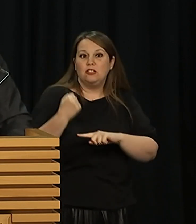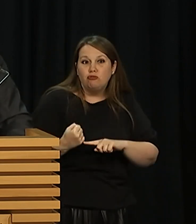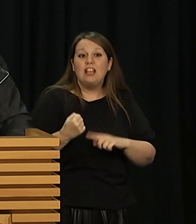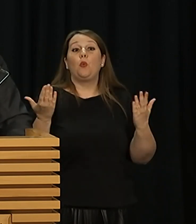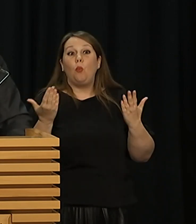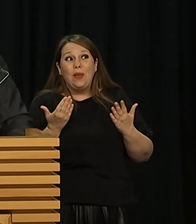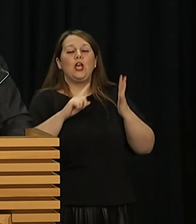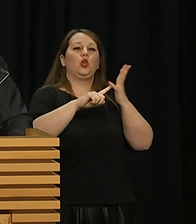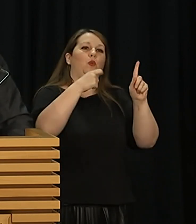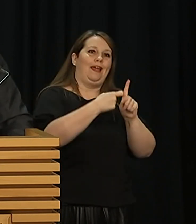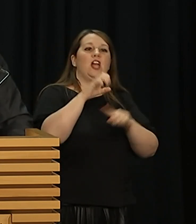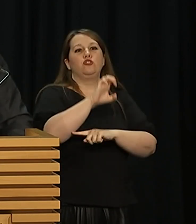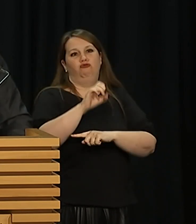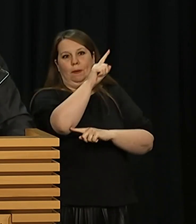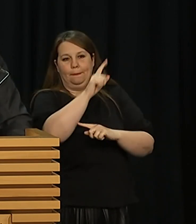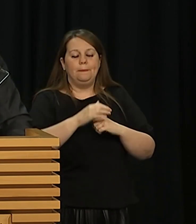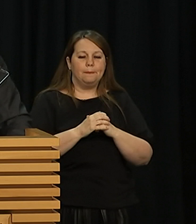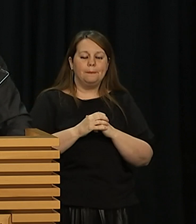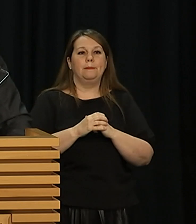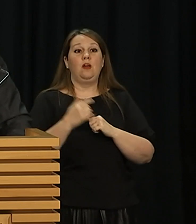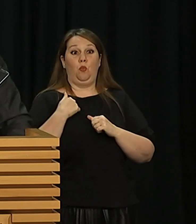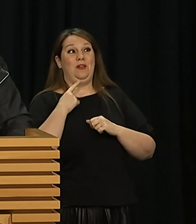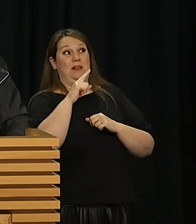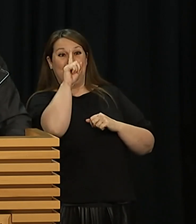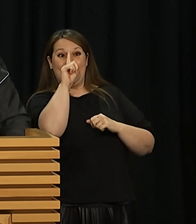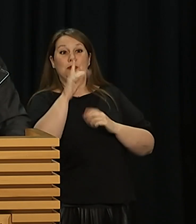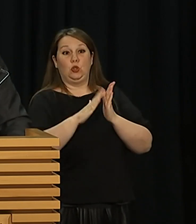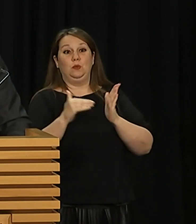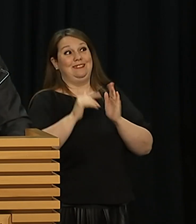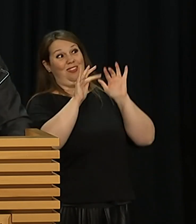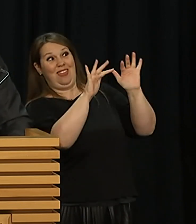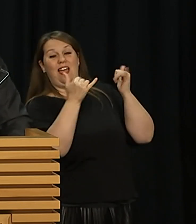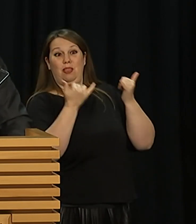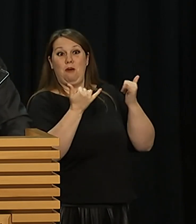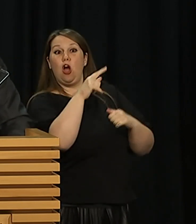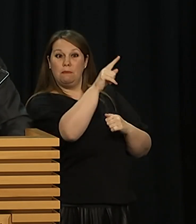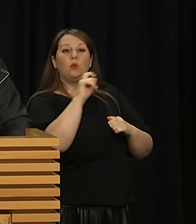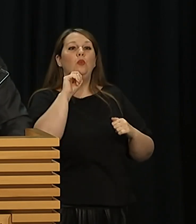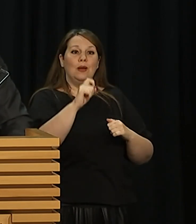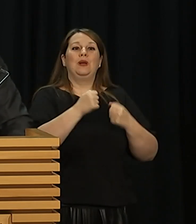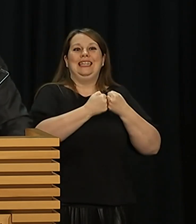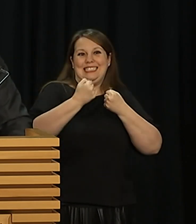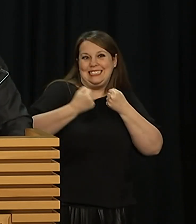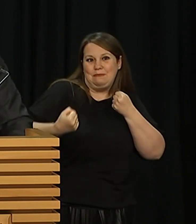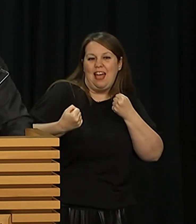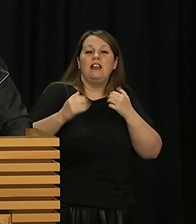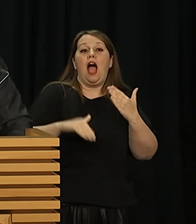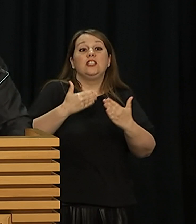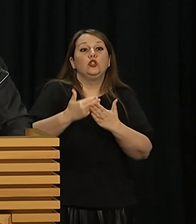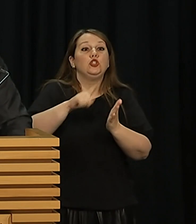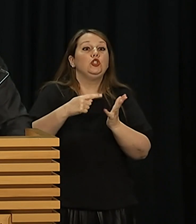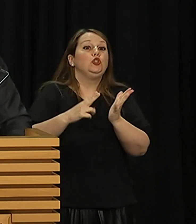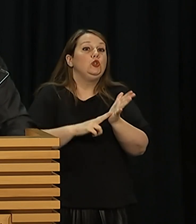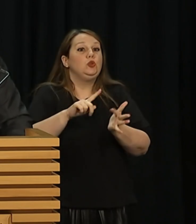We will extend and in some cases expand those deployments until June or in some cases July next year. Briefly, in summary,